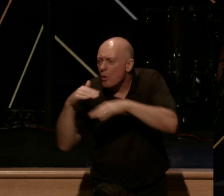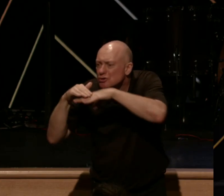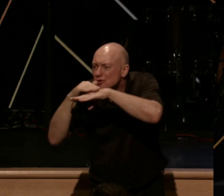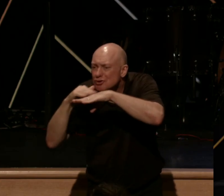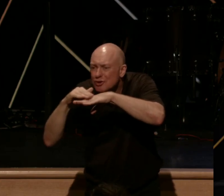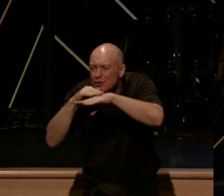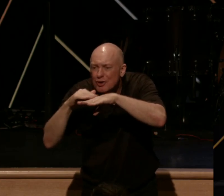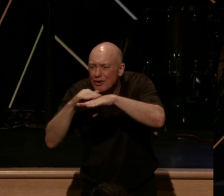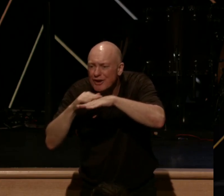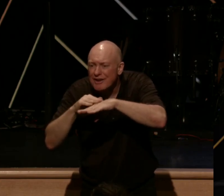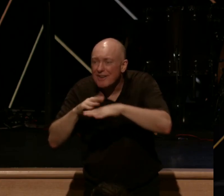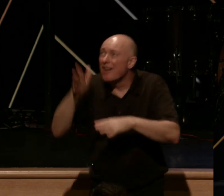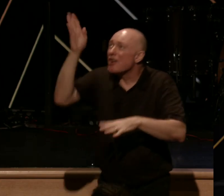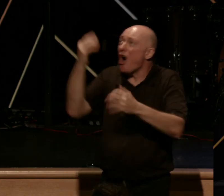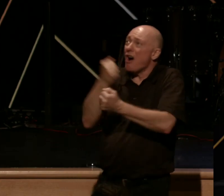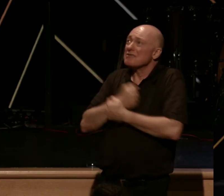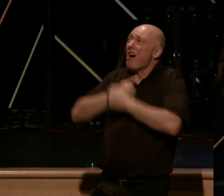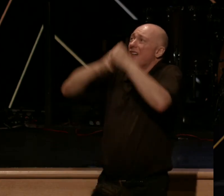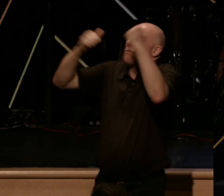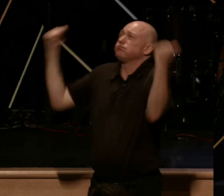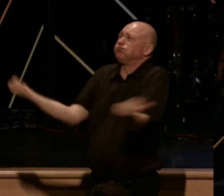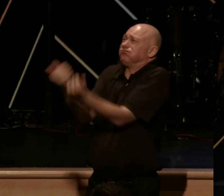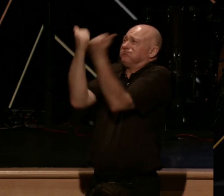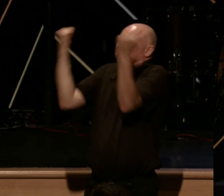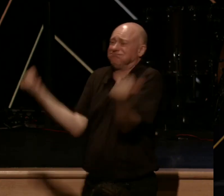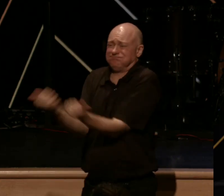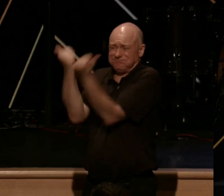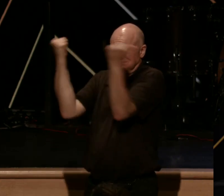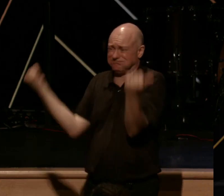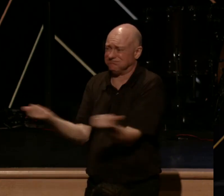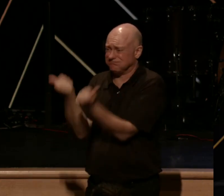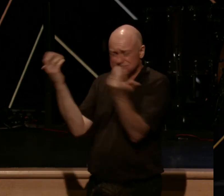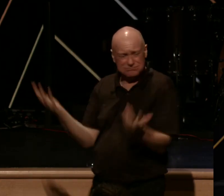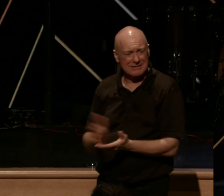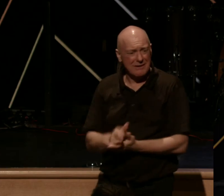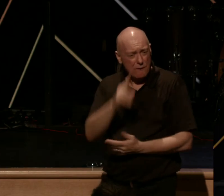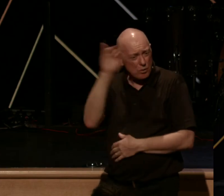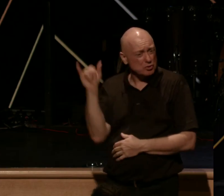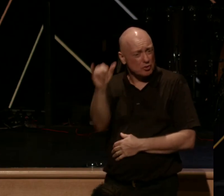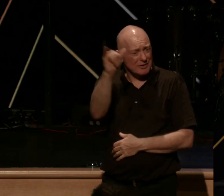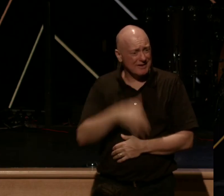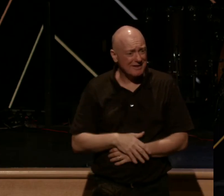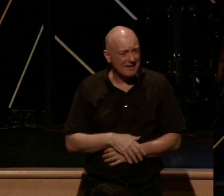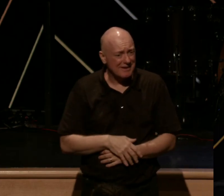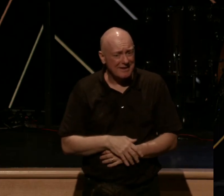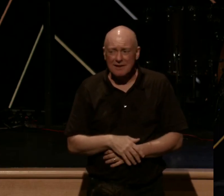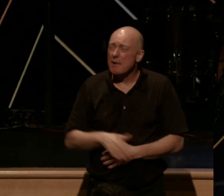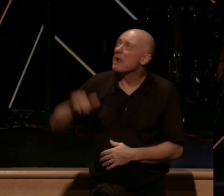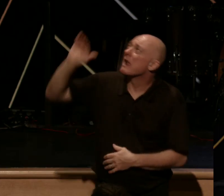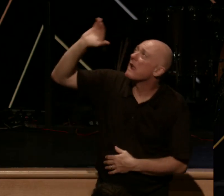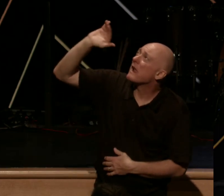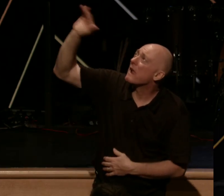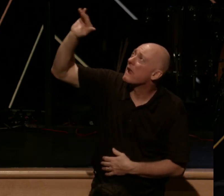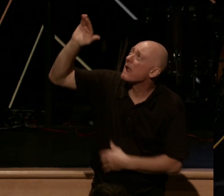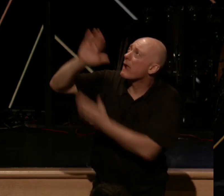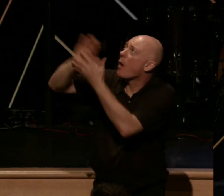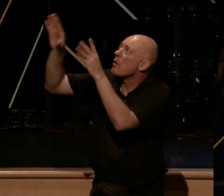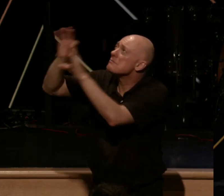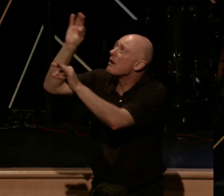bottomless ocean of love that we will be in for all of eternity. And as the Holy Spirit begins to respond to